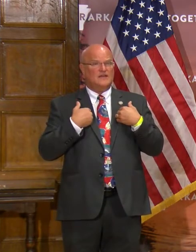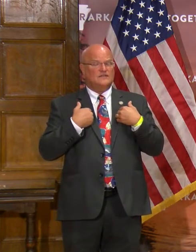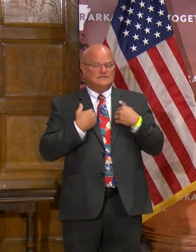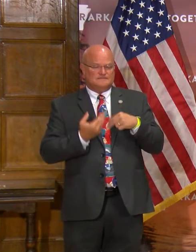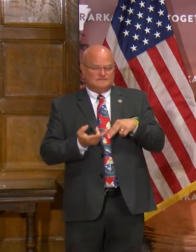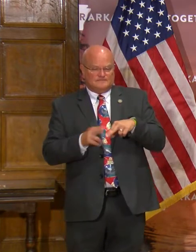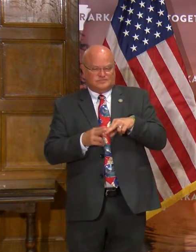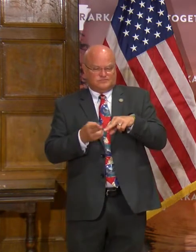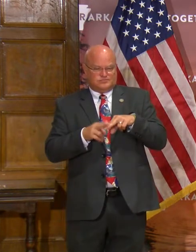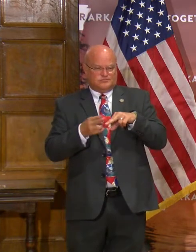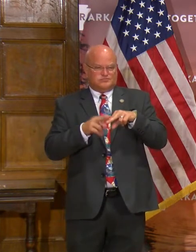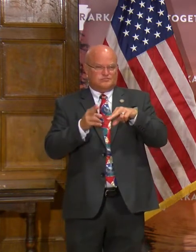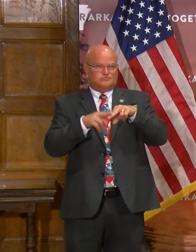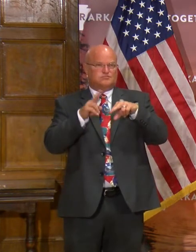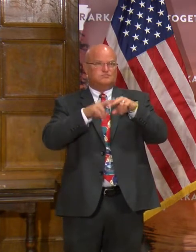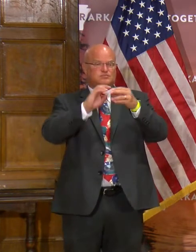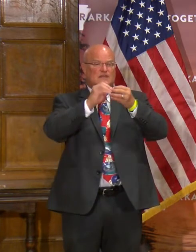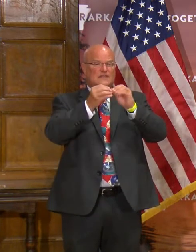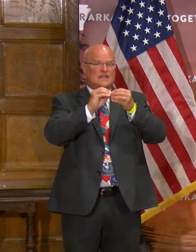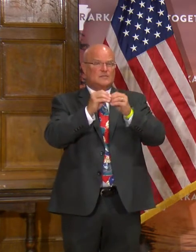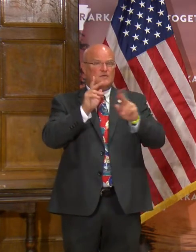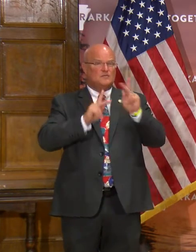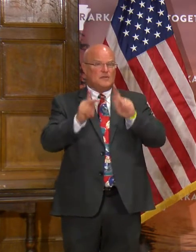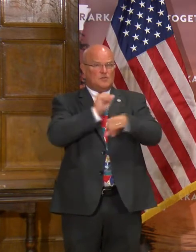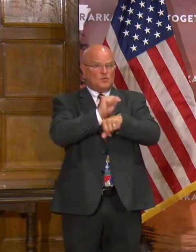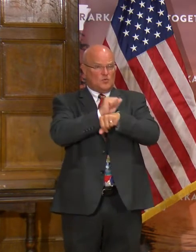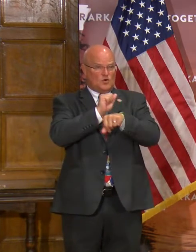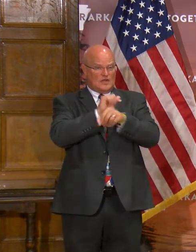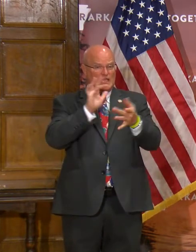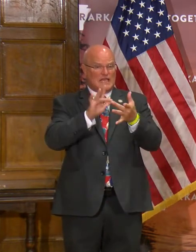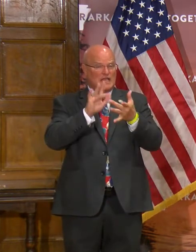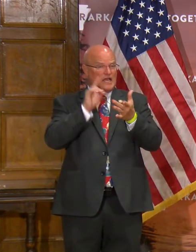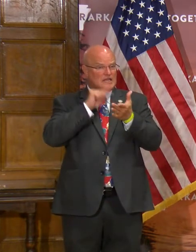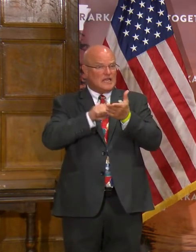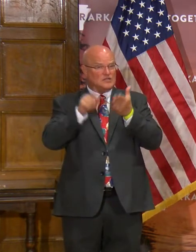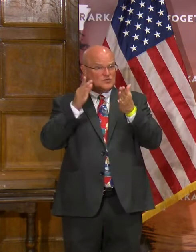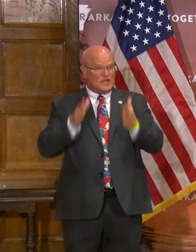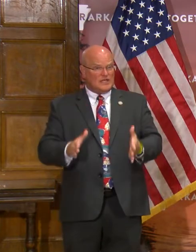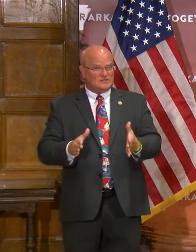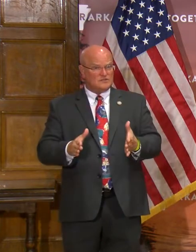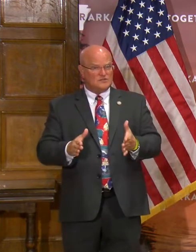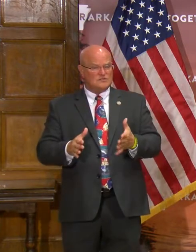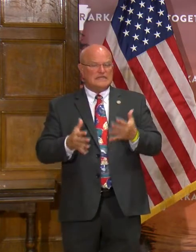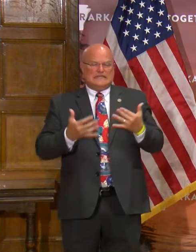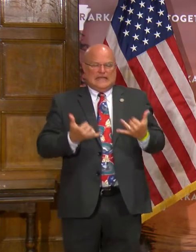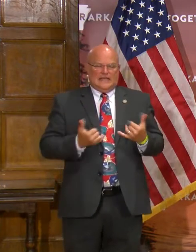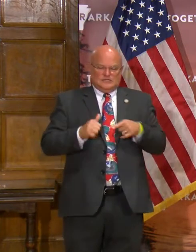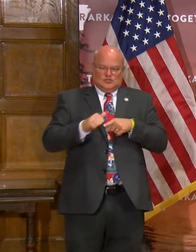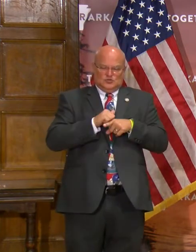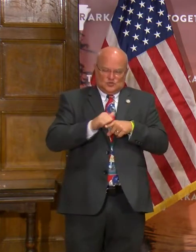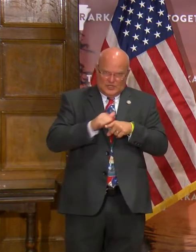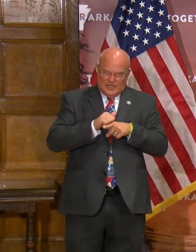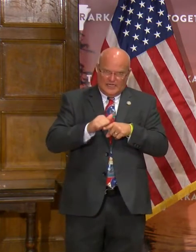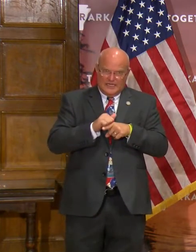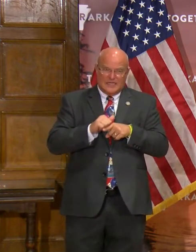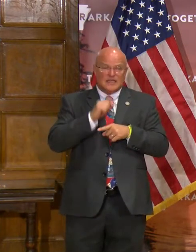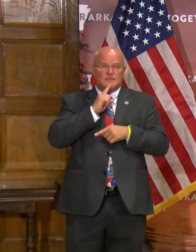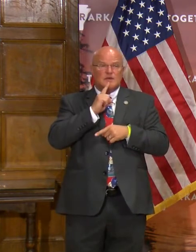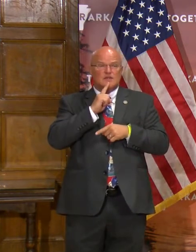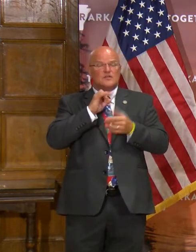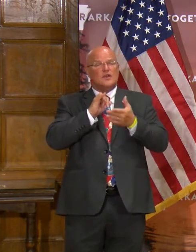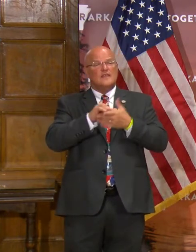added to the number of contact tracers, it's about training them and making sure that